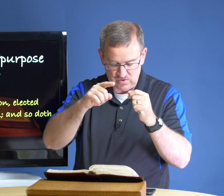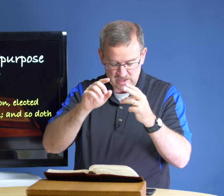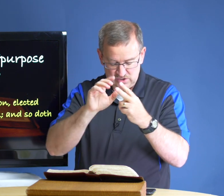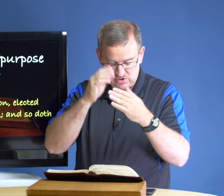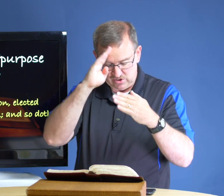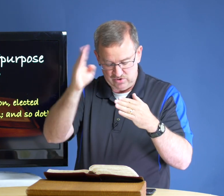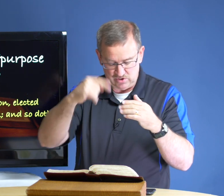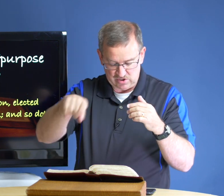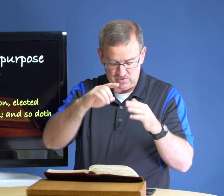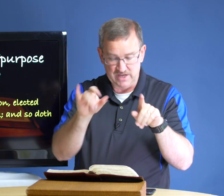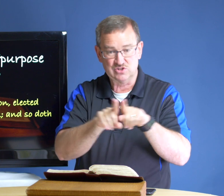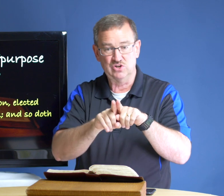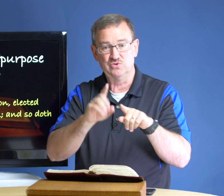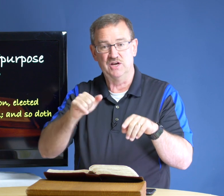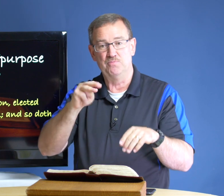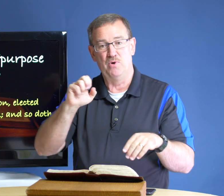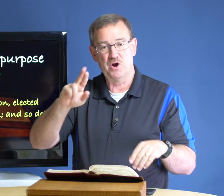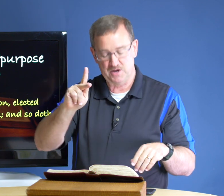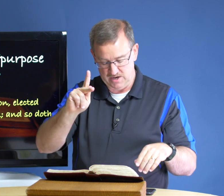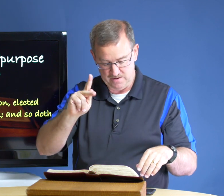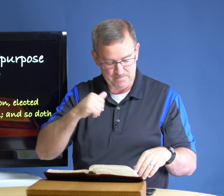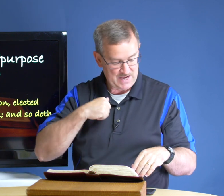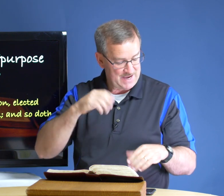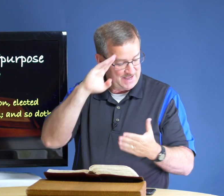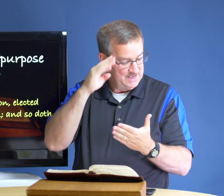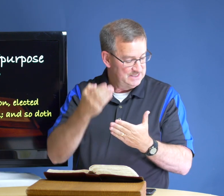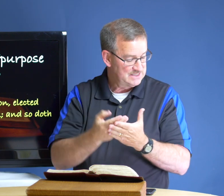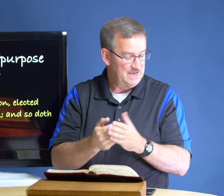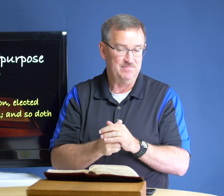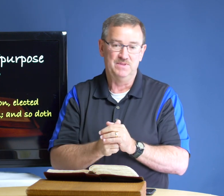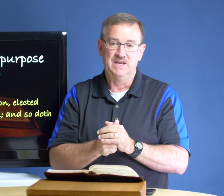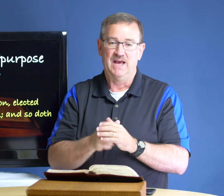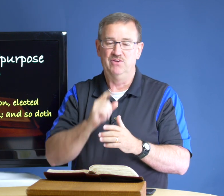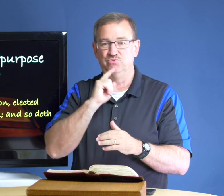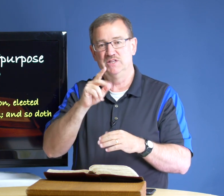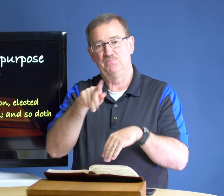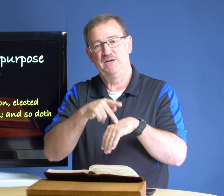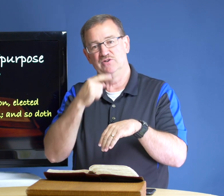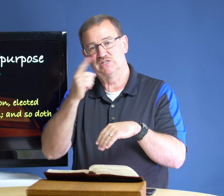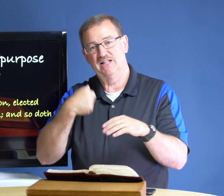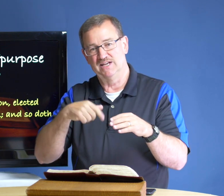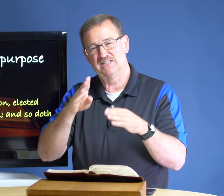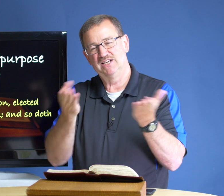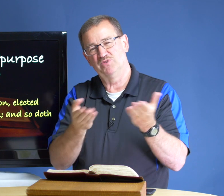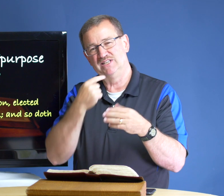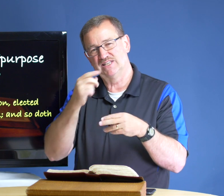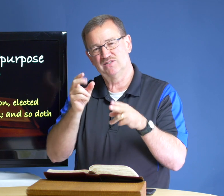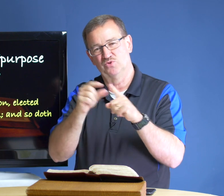saluteth you and so doth mark my son and really peter is telling us here when he says the